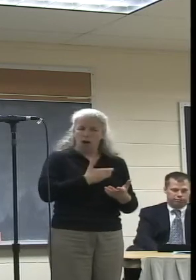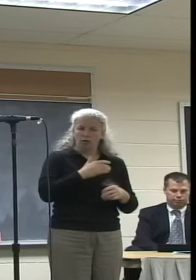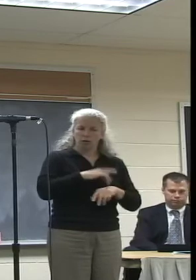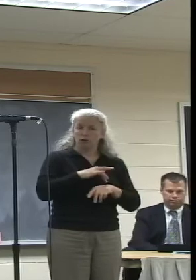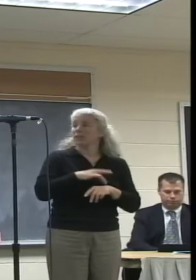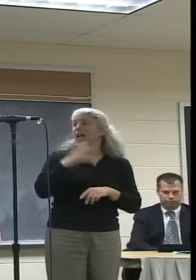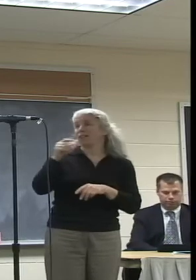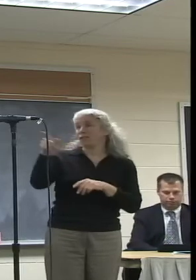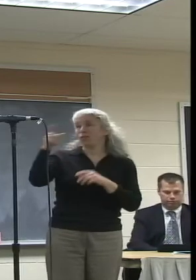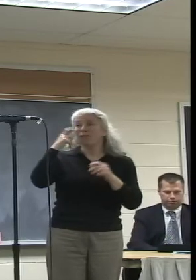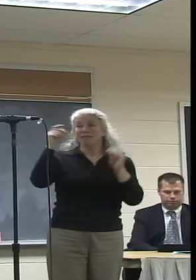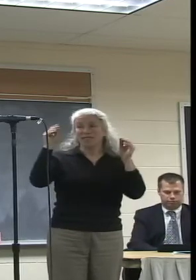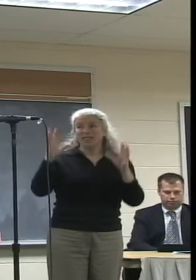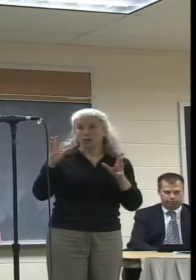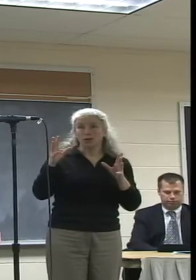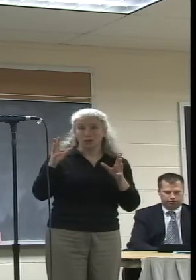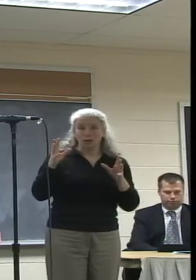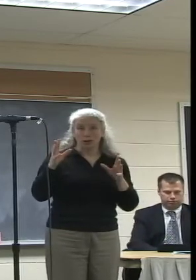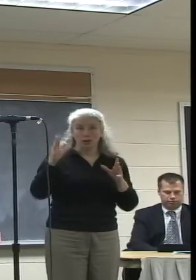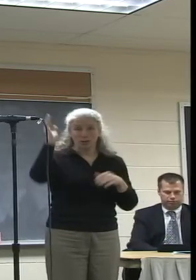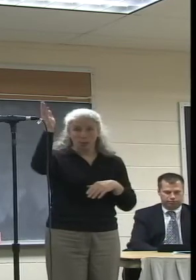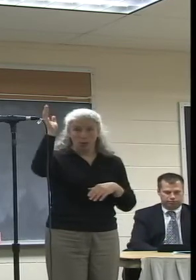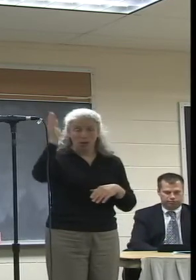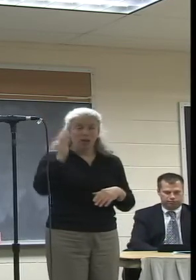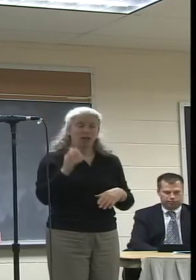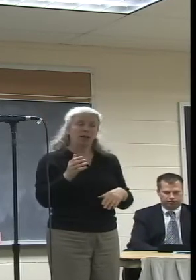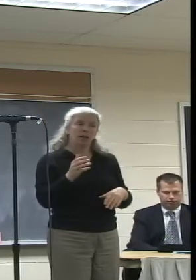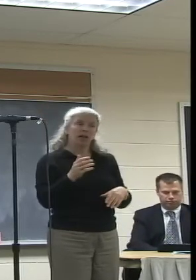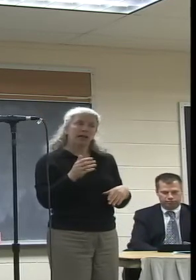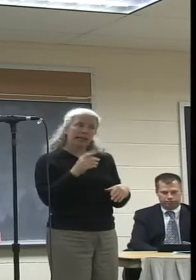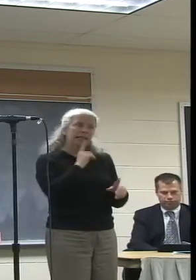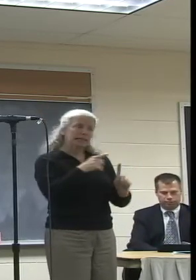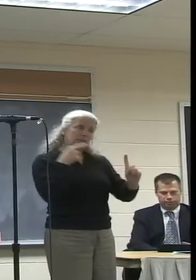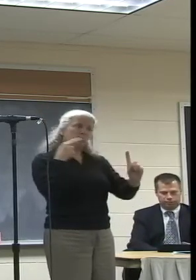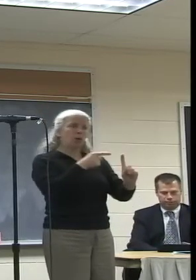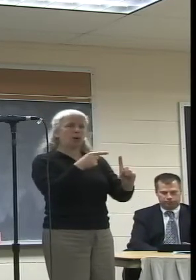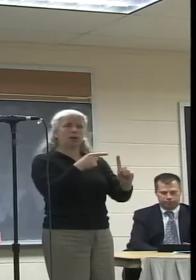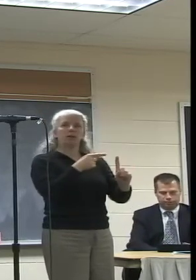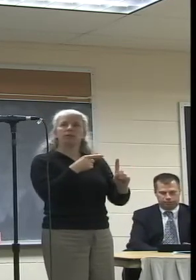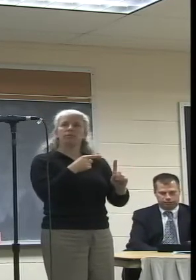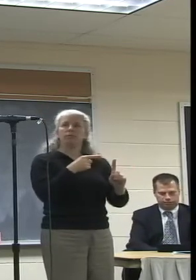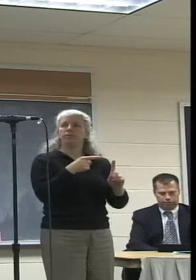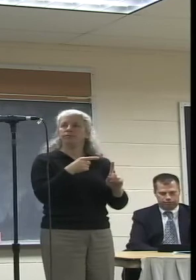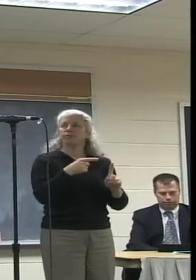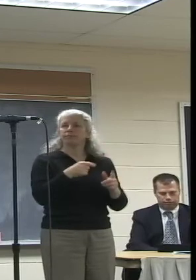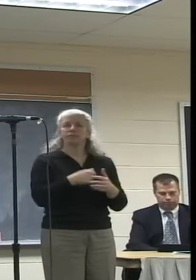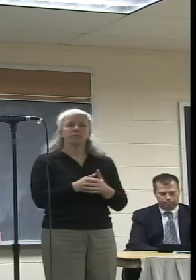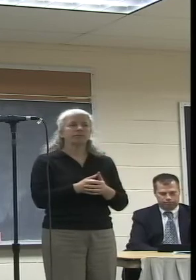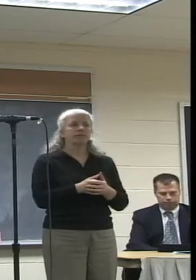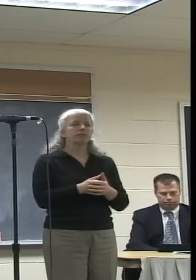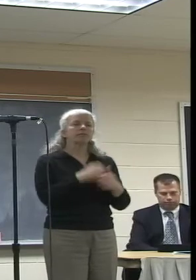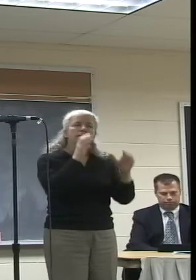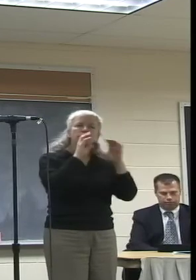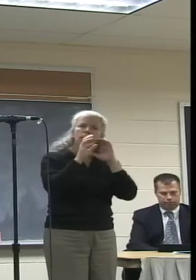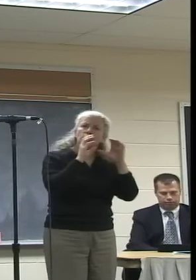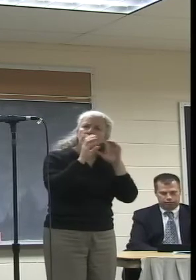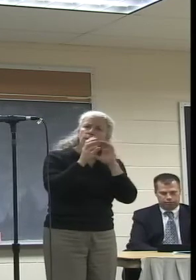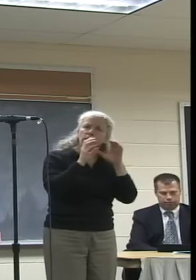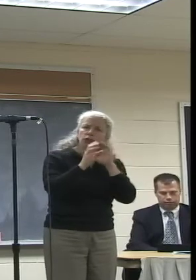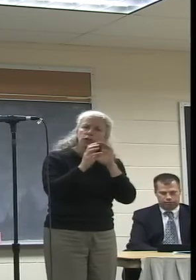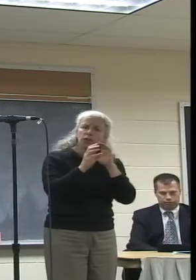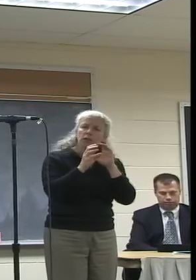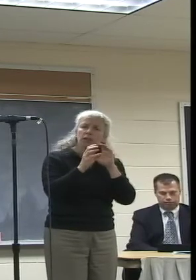Jolly's point, this is the point, this is the crux of the point where communication is either